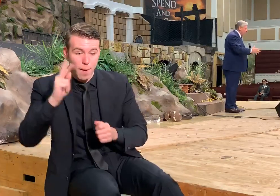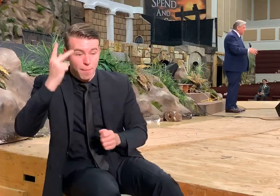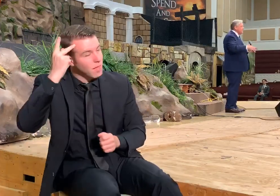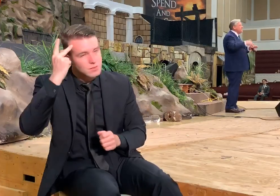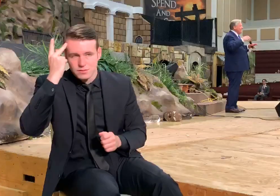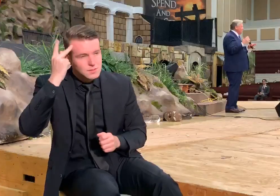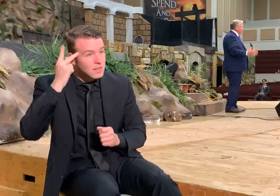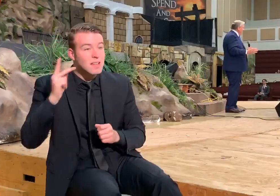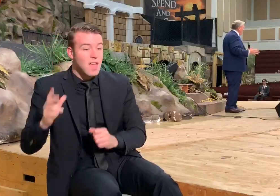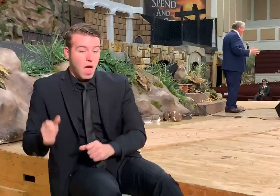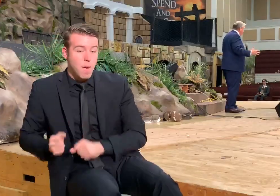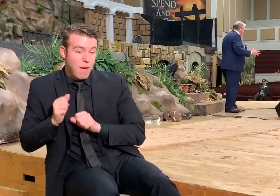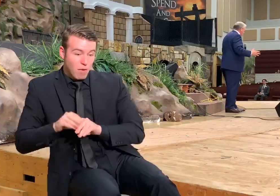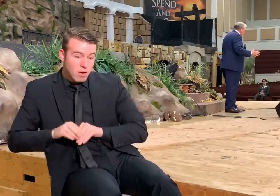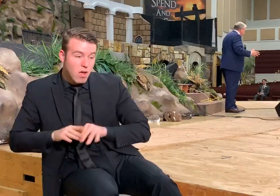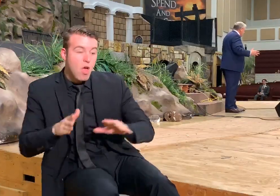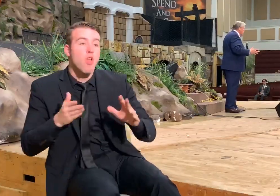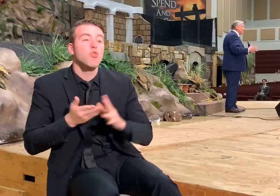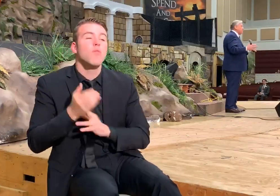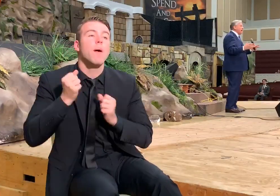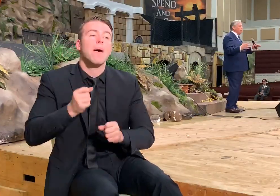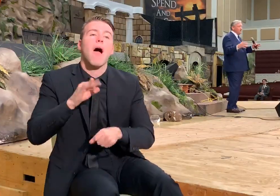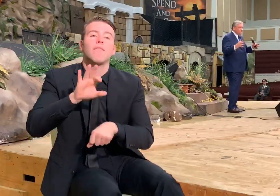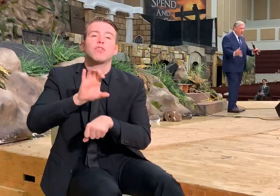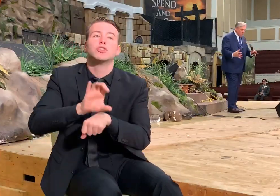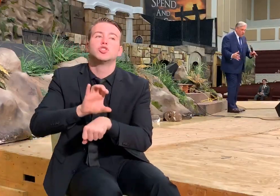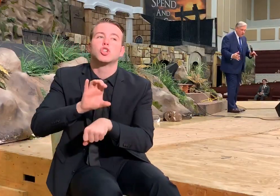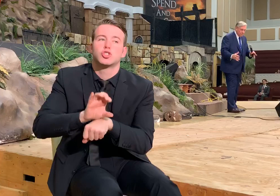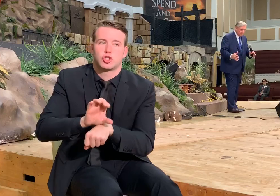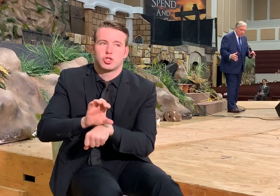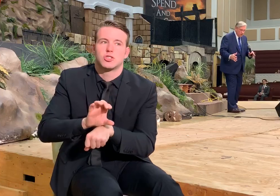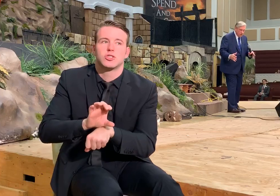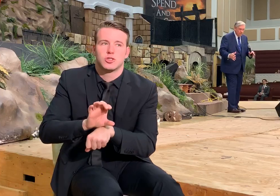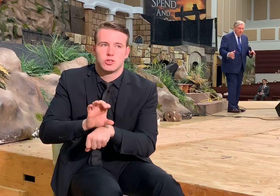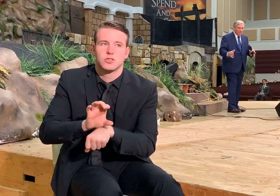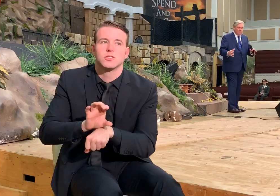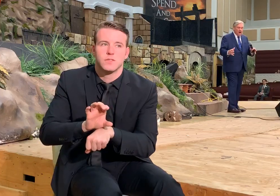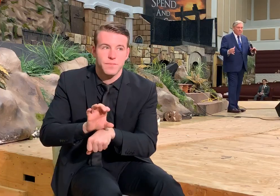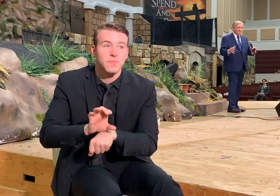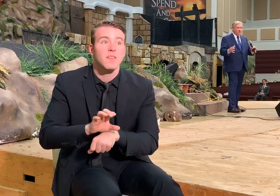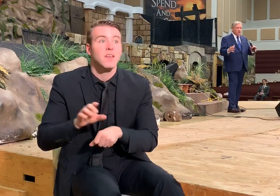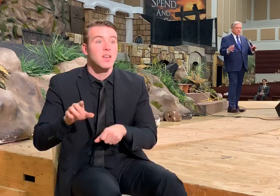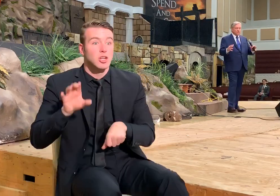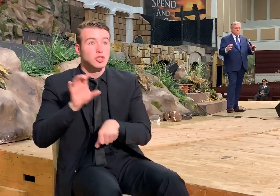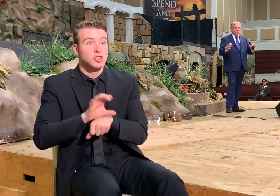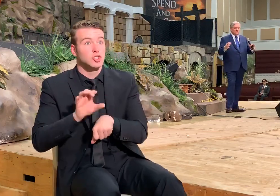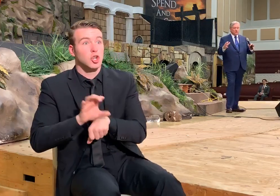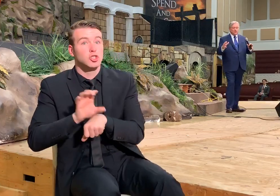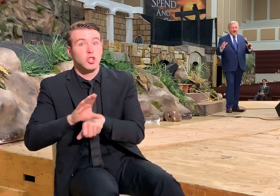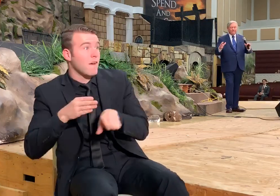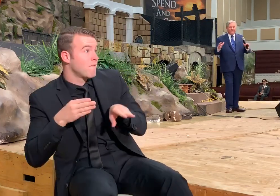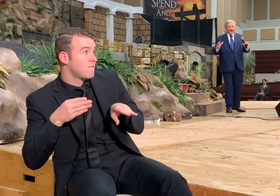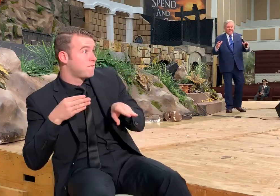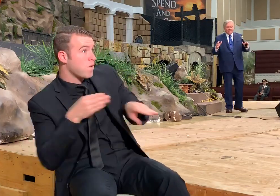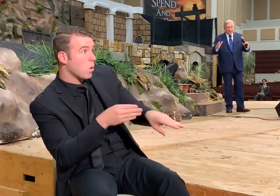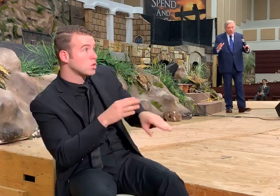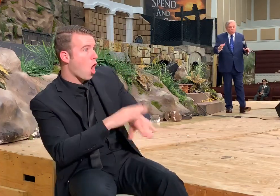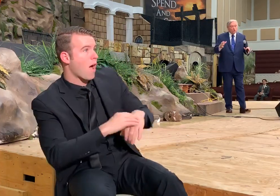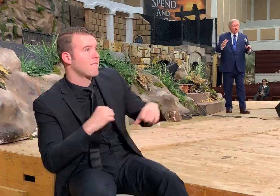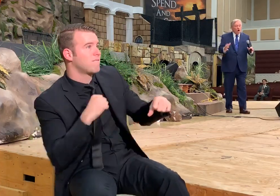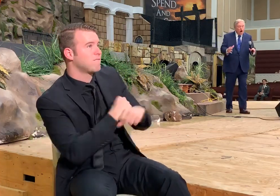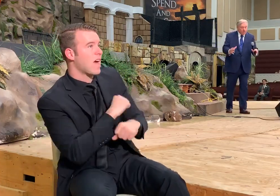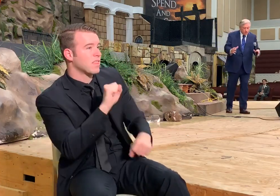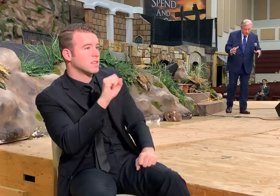byproduct of the power in the church. It's not the primary focus of the church. The primary focus of the church is not fighting